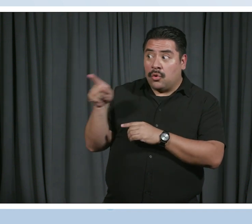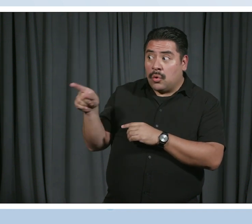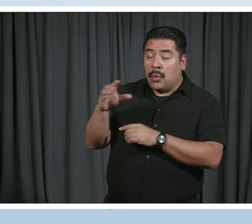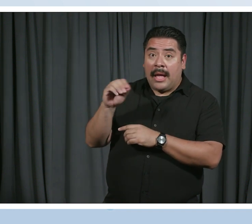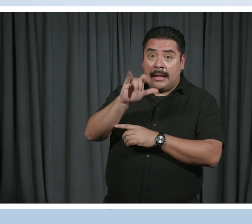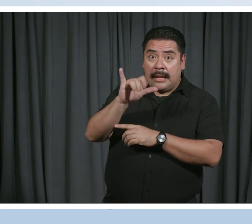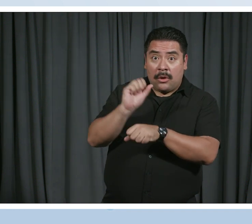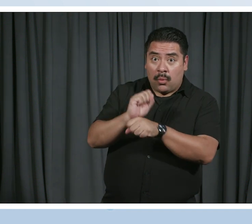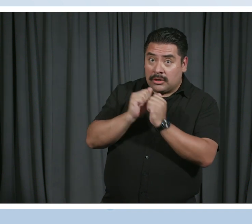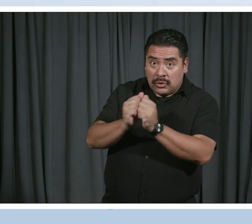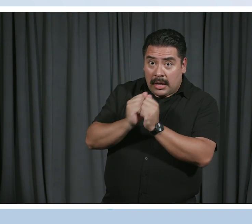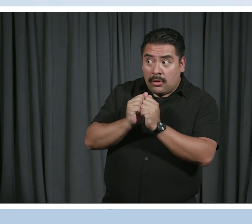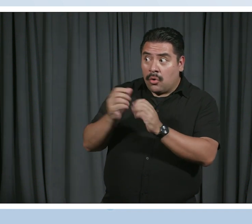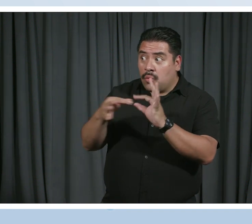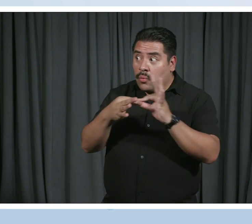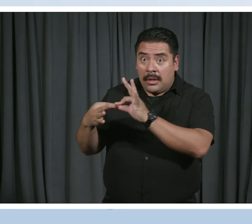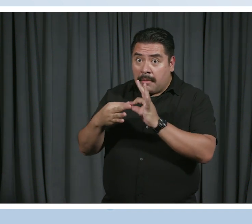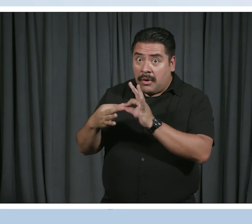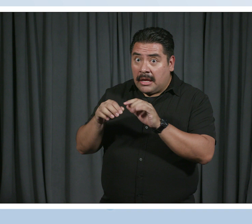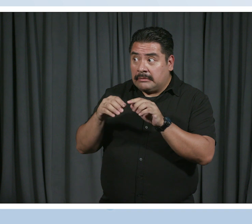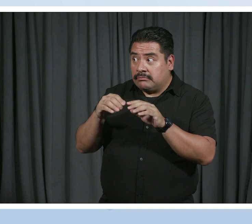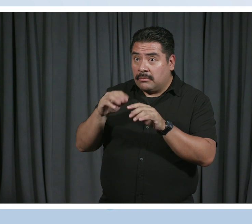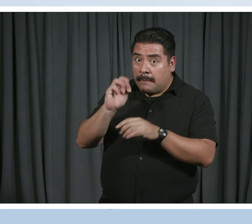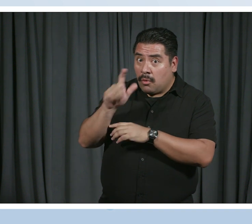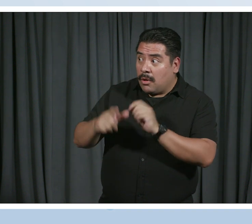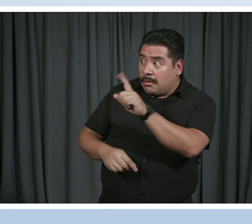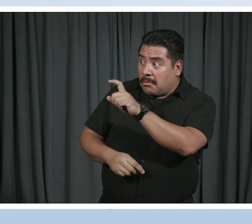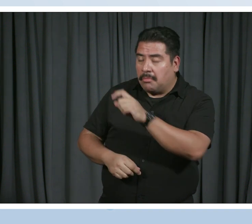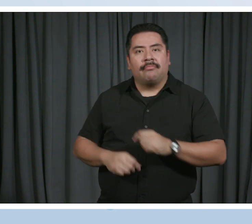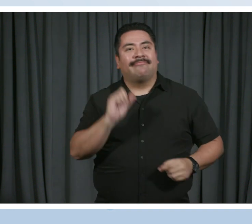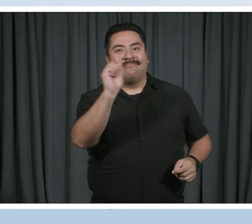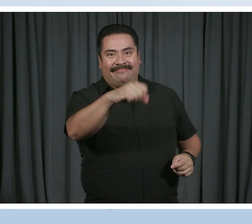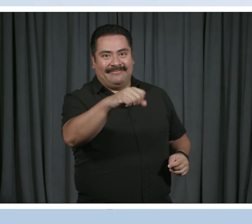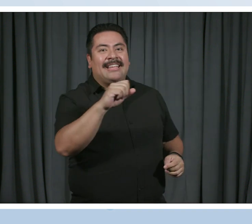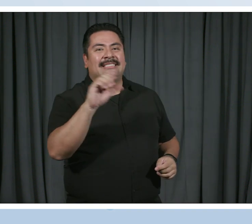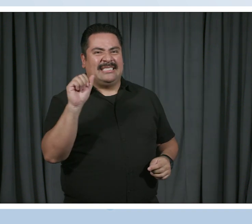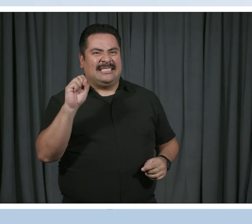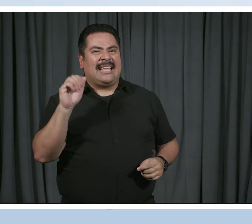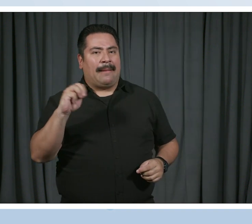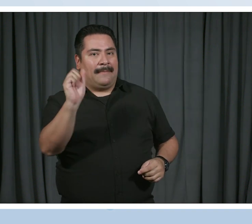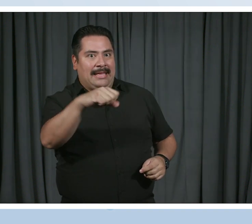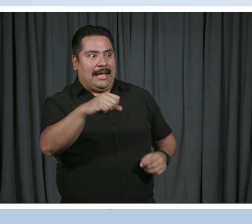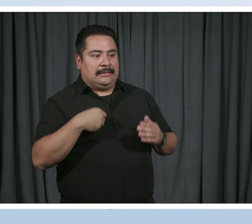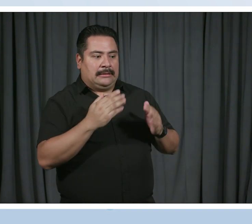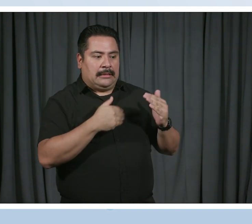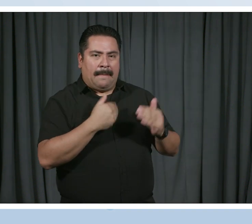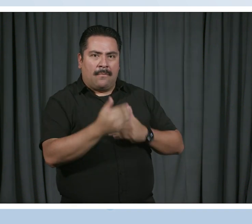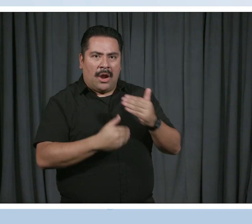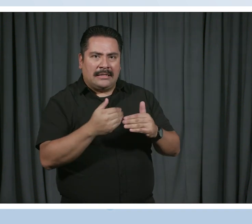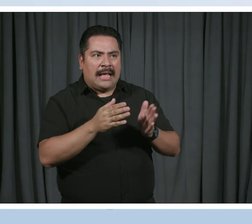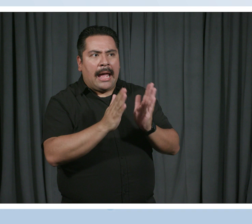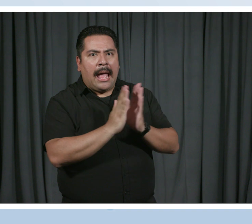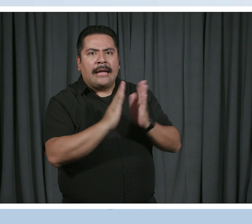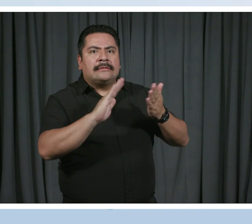together at all? Or did you collaborate at all on the mural? did. You know, in the process of putting together the mural, I had actually asked the